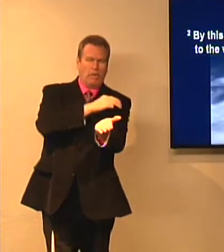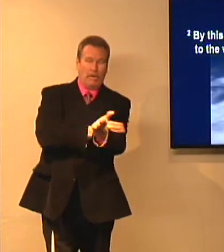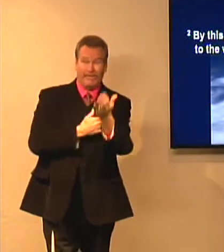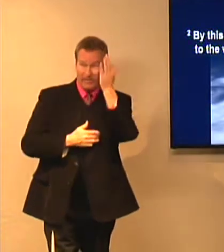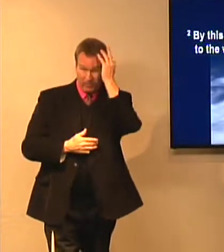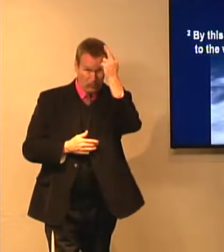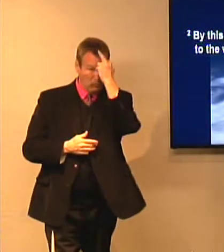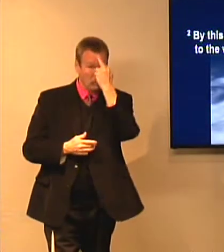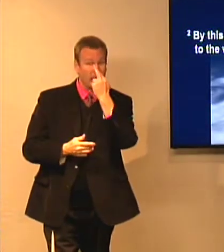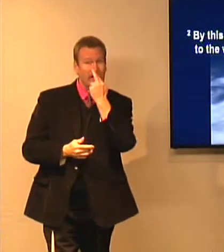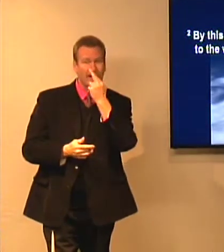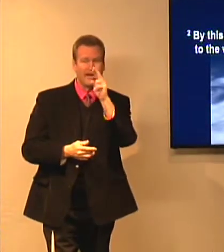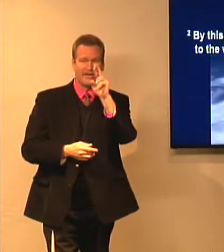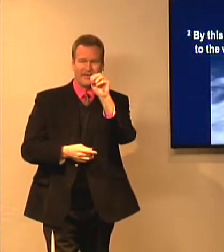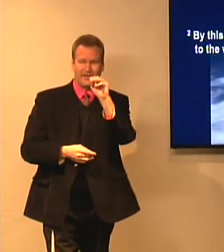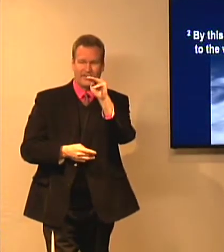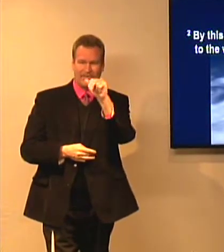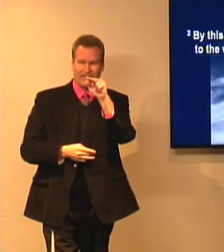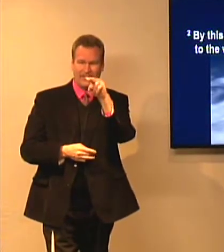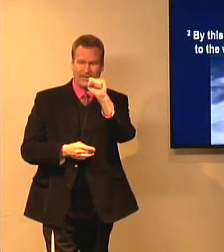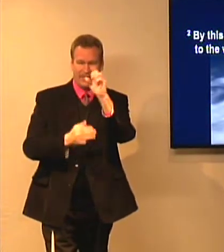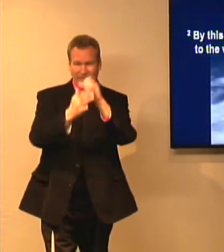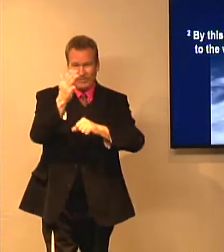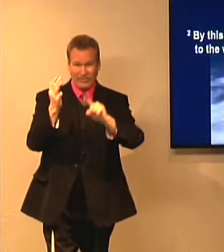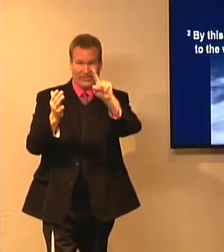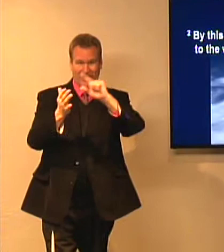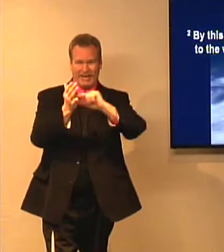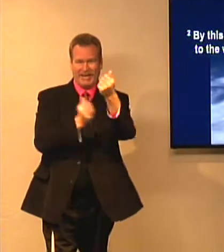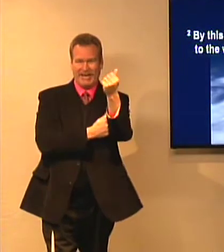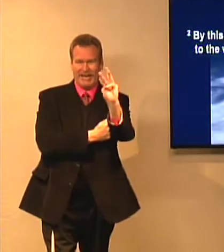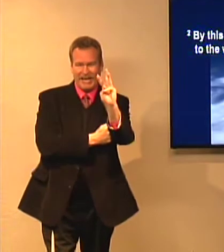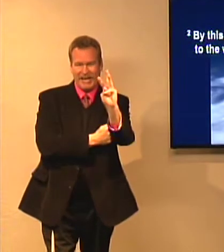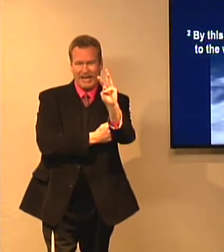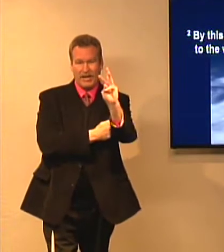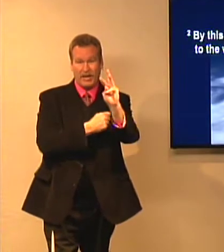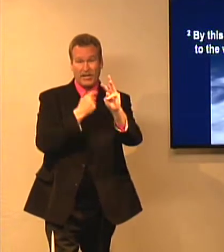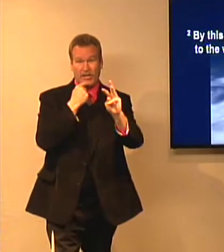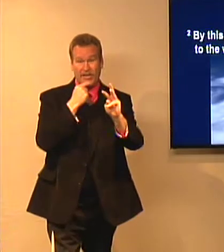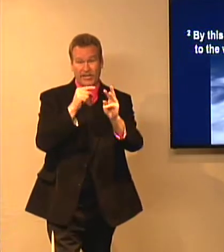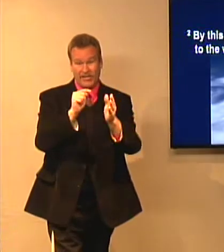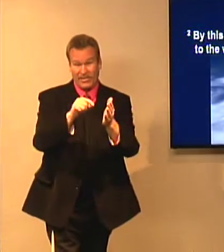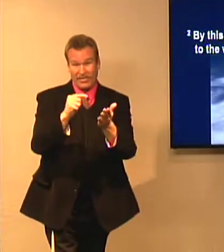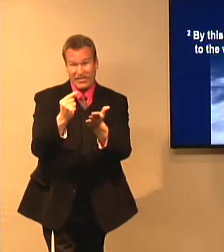The gospel has this power. In Romans, chapter 1, verse 16, it says,